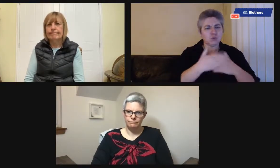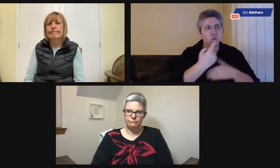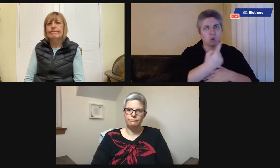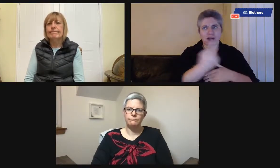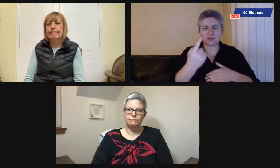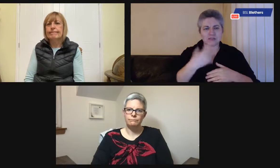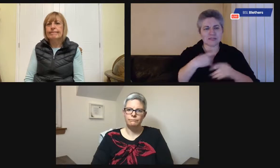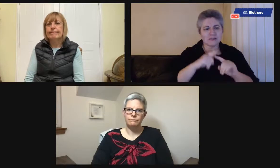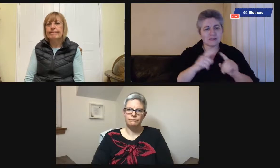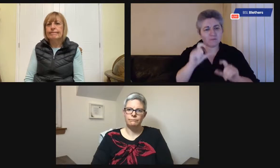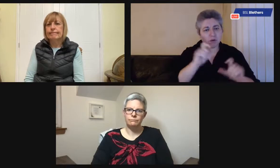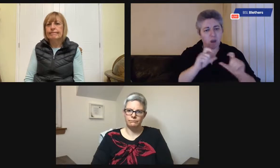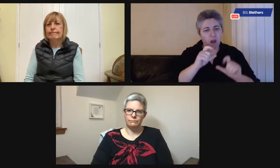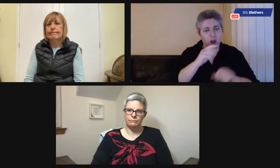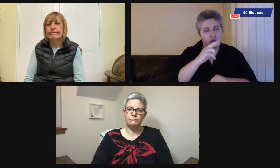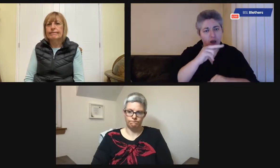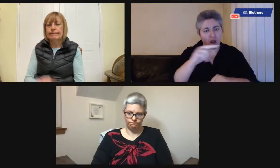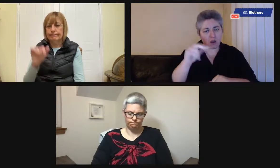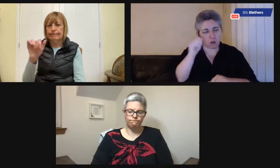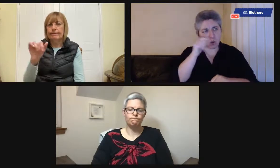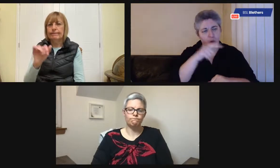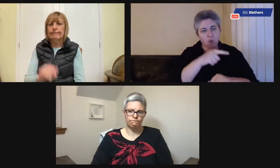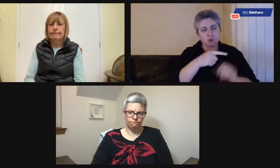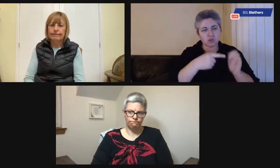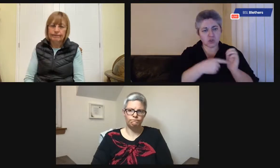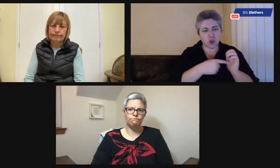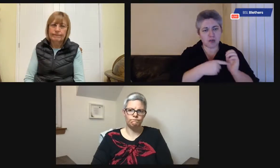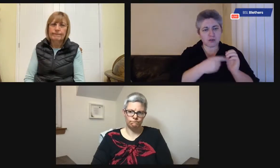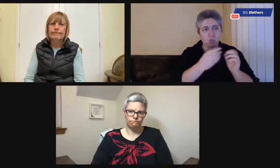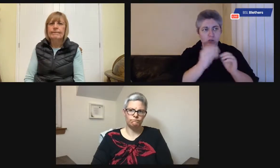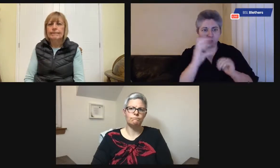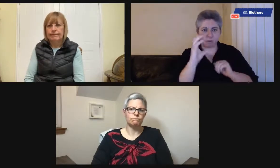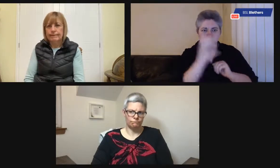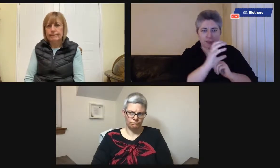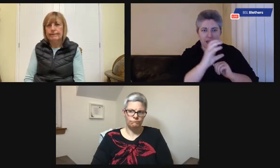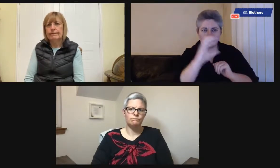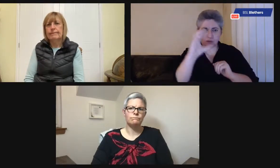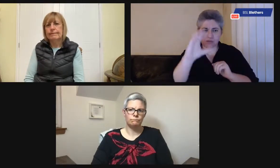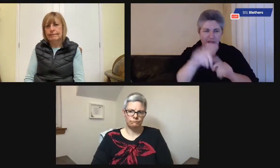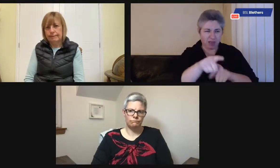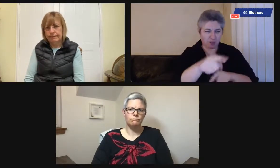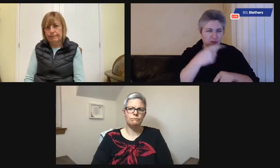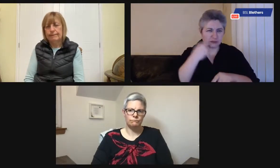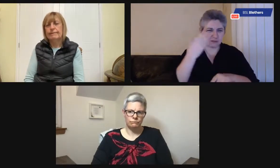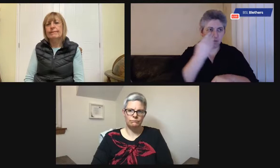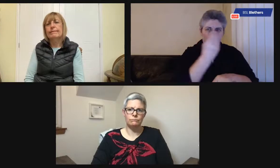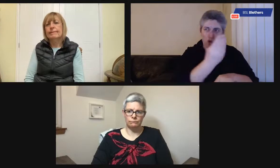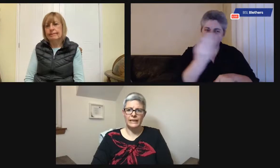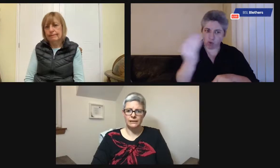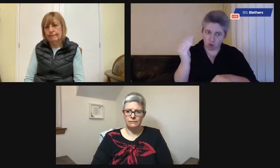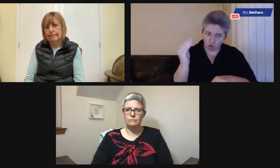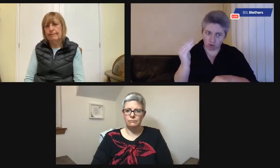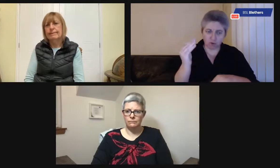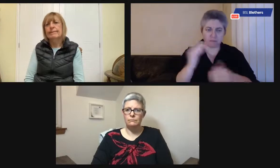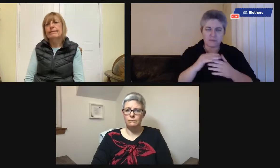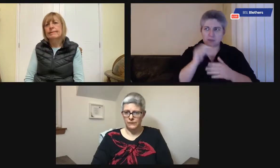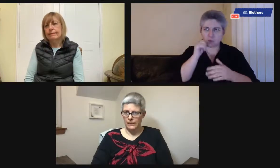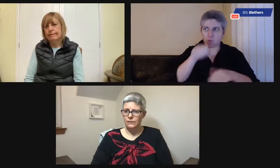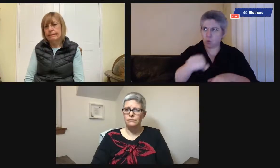So you might want something to identify each door, maybe different colours or different pieces. You could